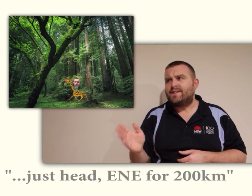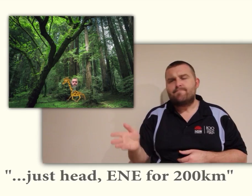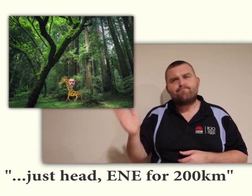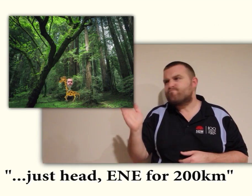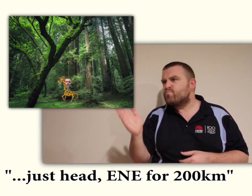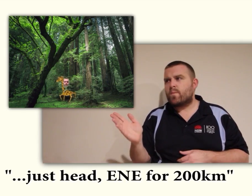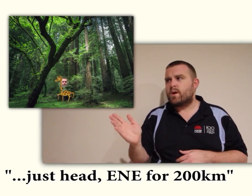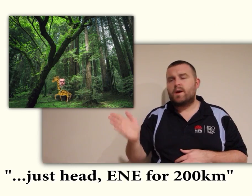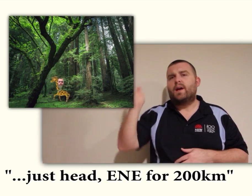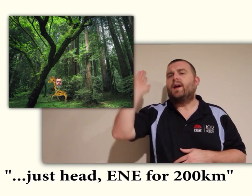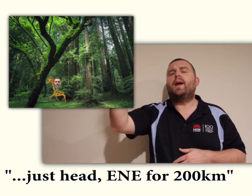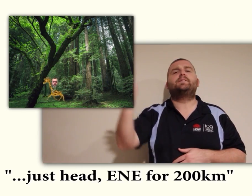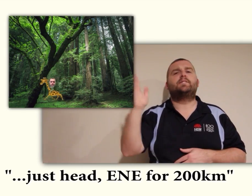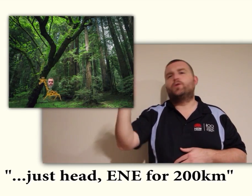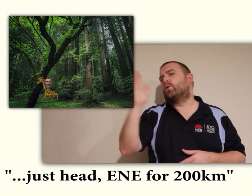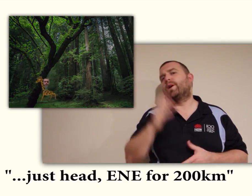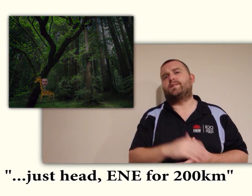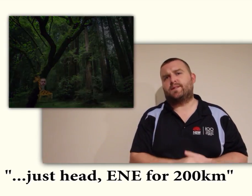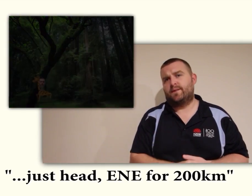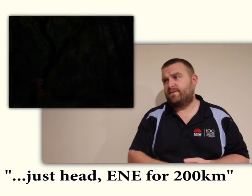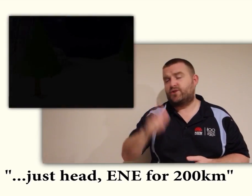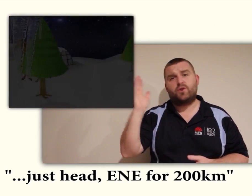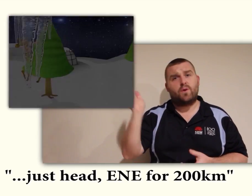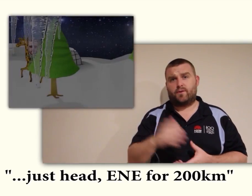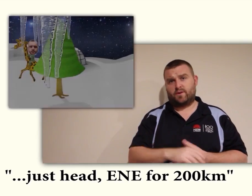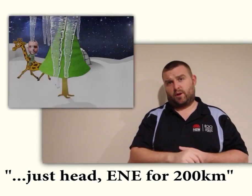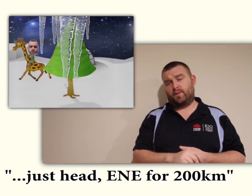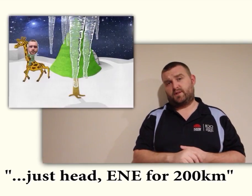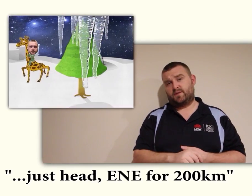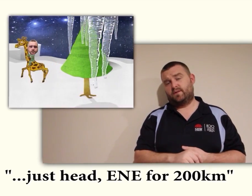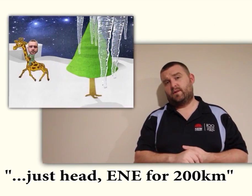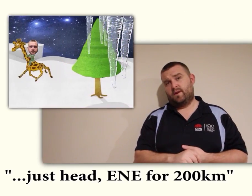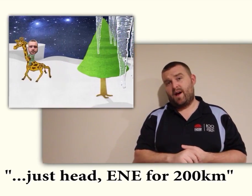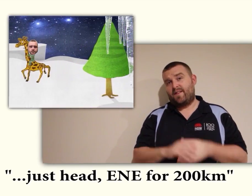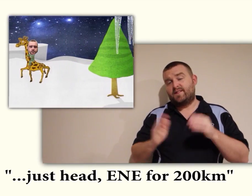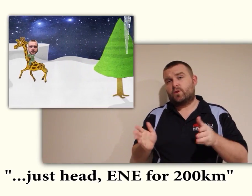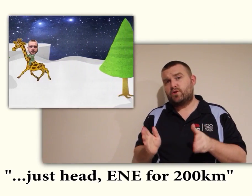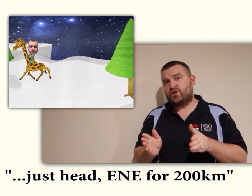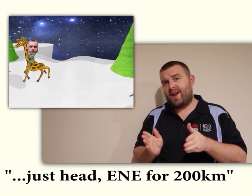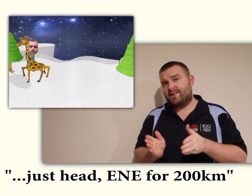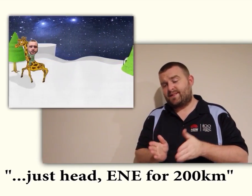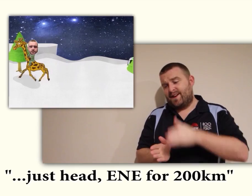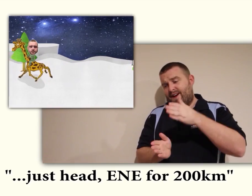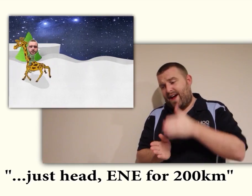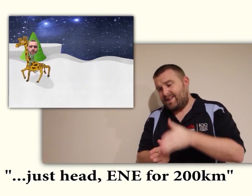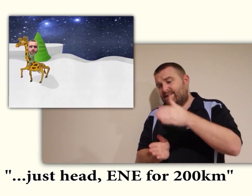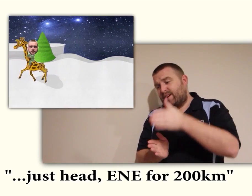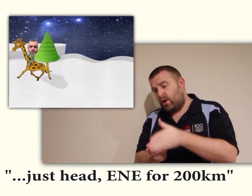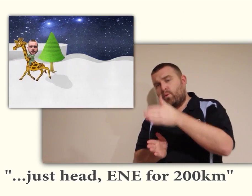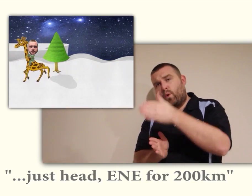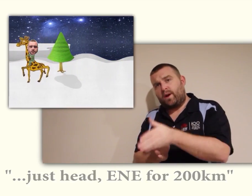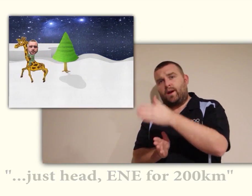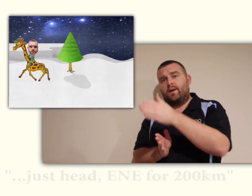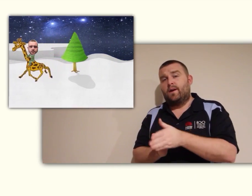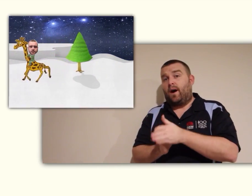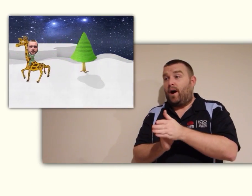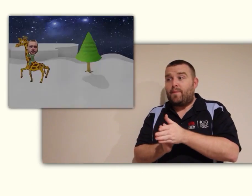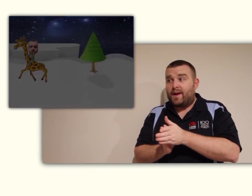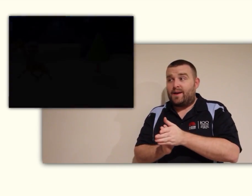head east nor-east for 200 kilometers. There's a good chance as I go walking I